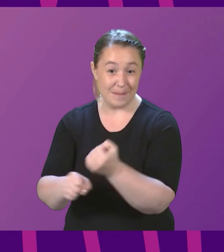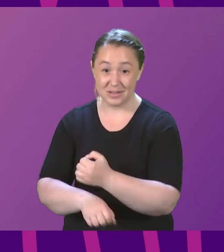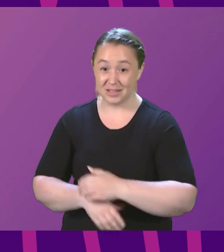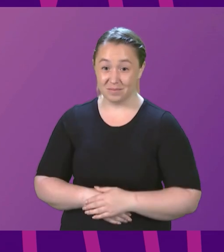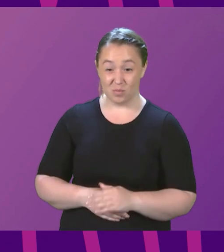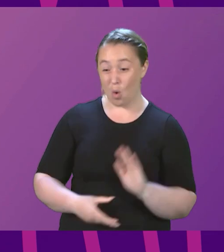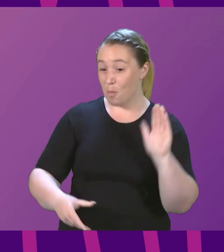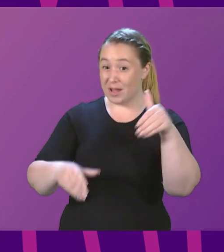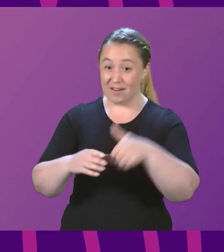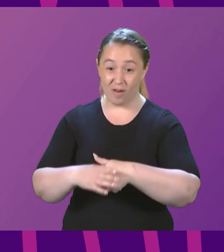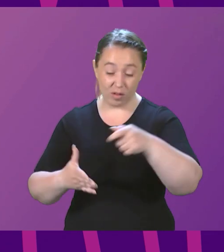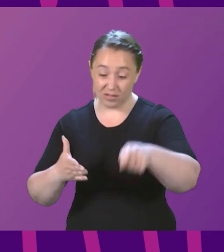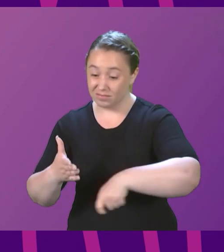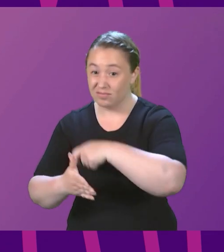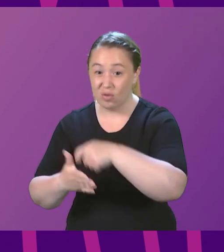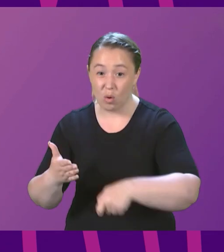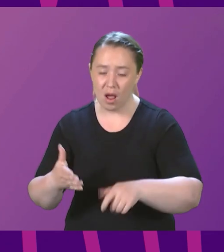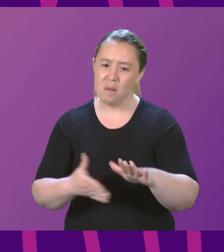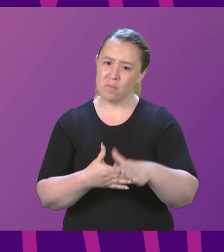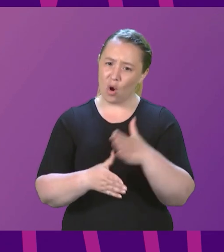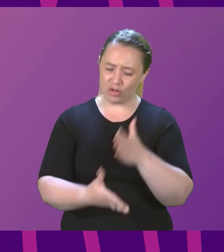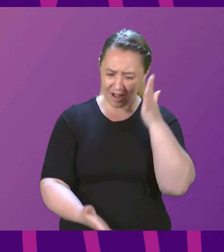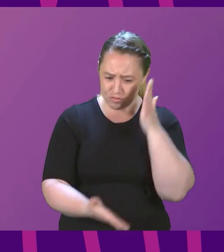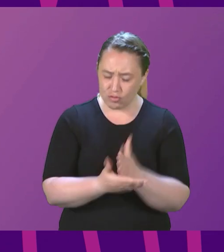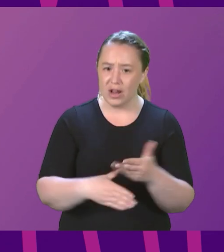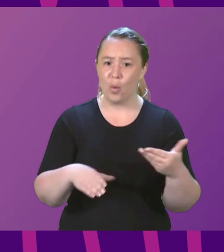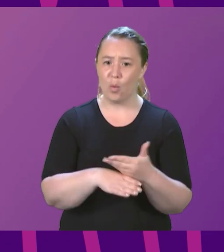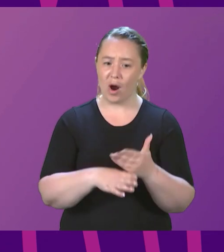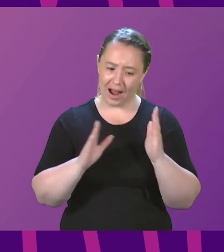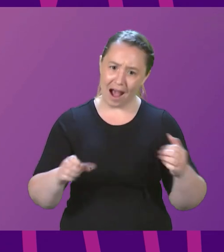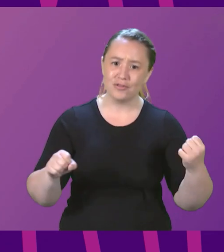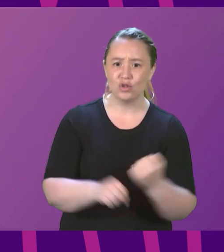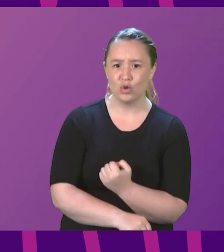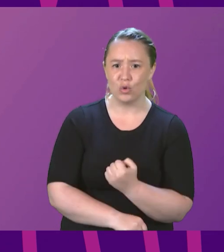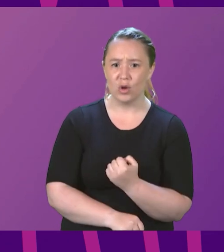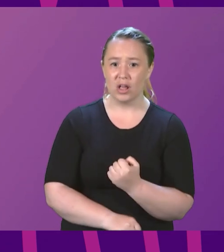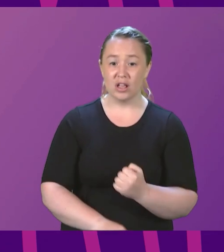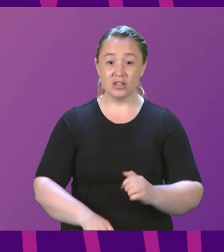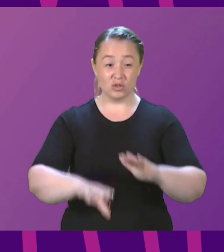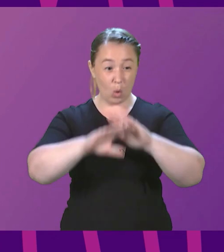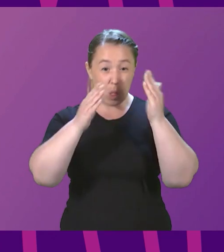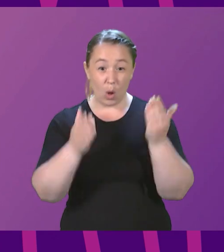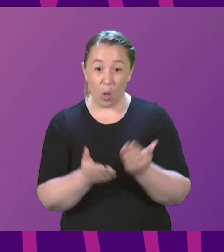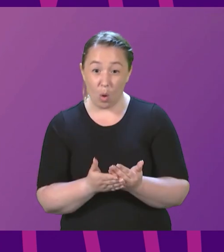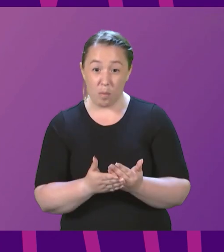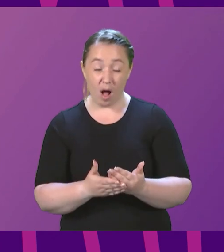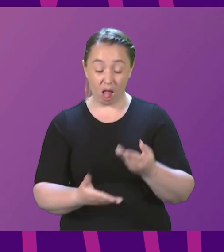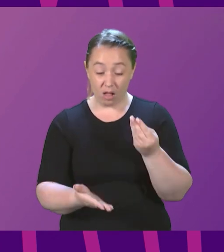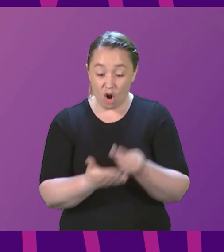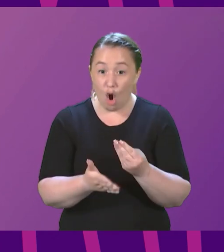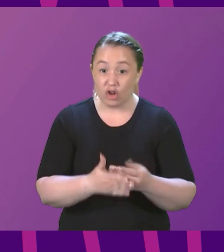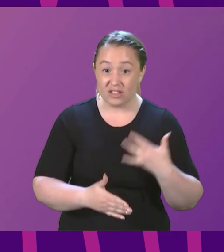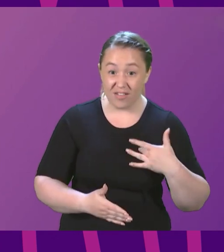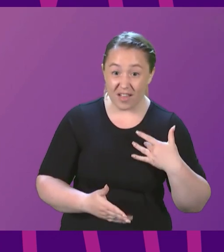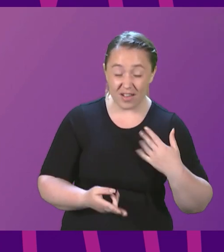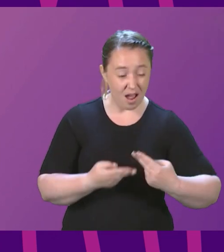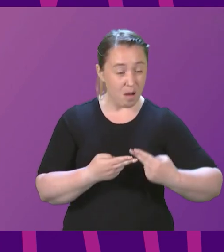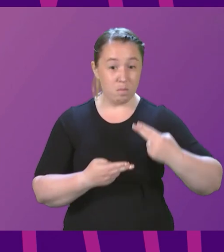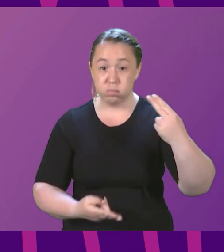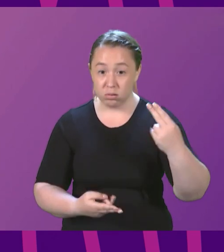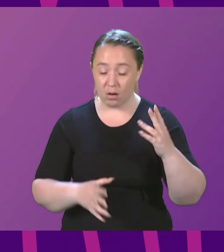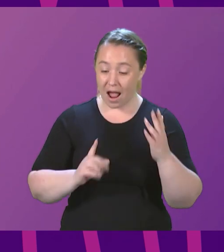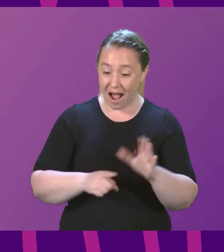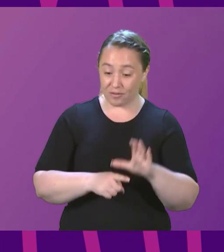when there is real work to be done. Real work on the global cost of living crisis. Real work to invest in public